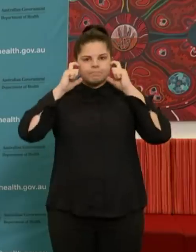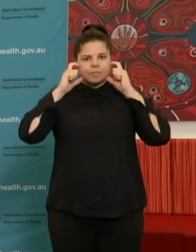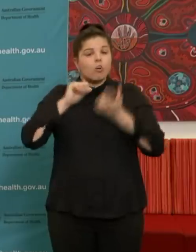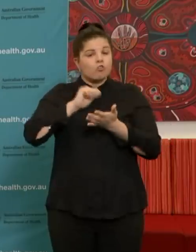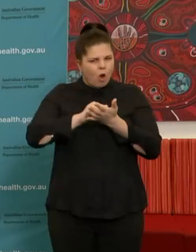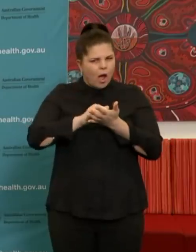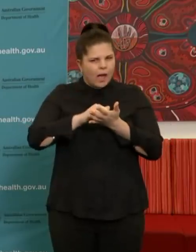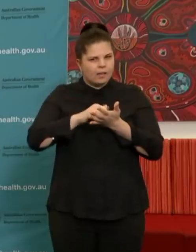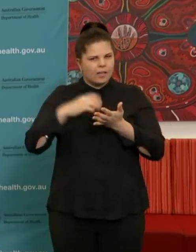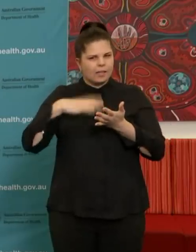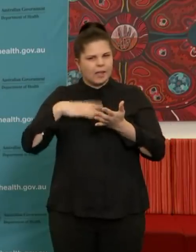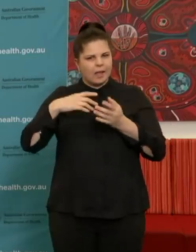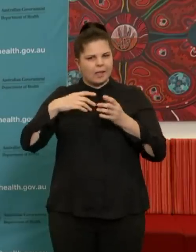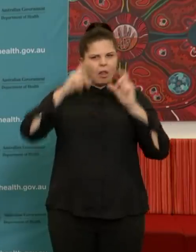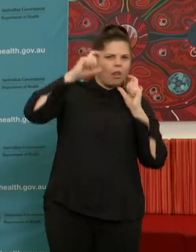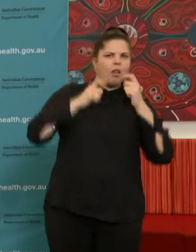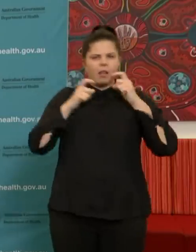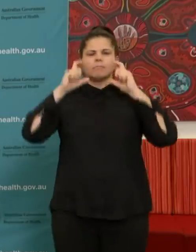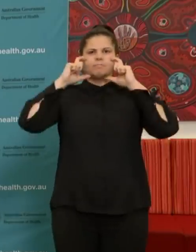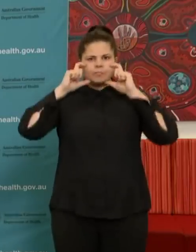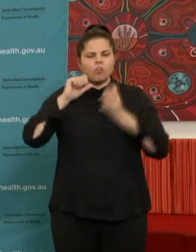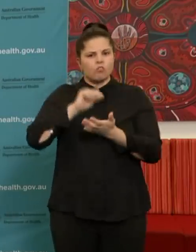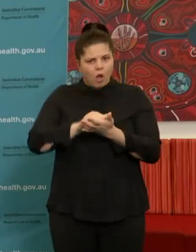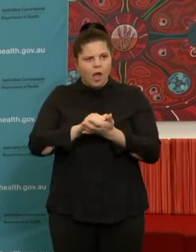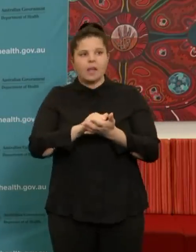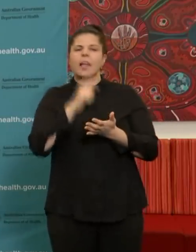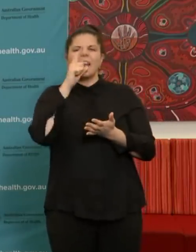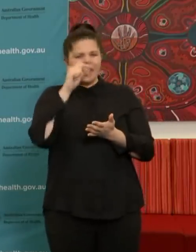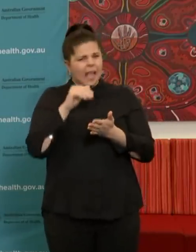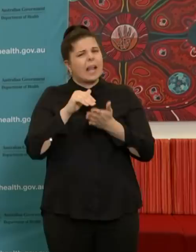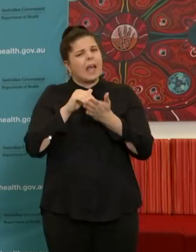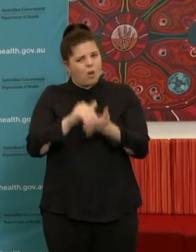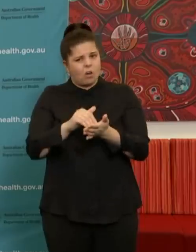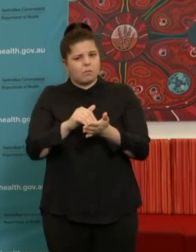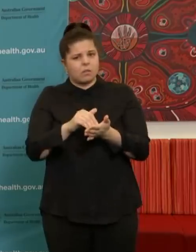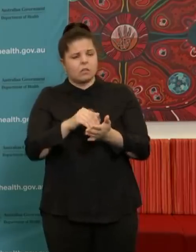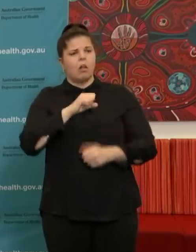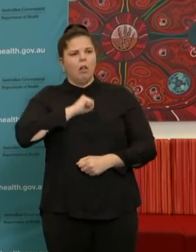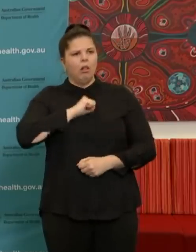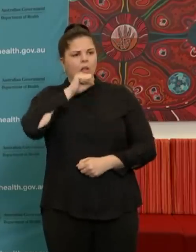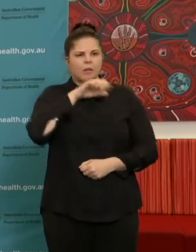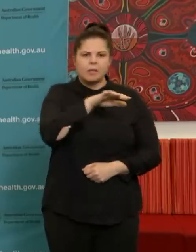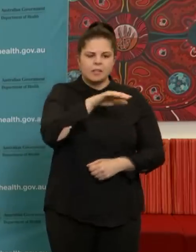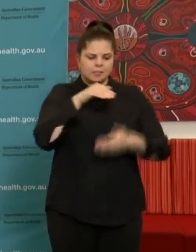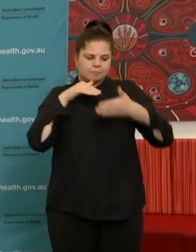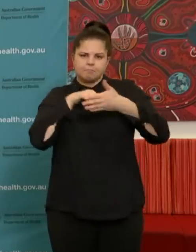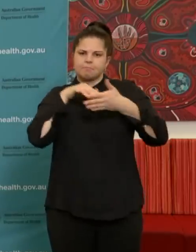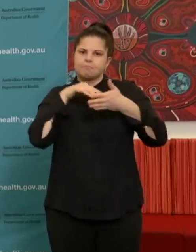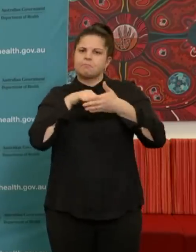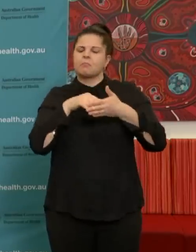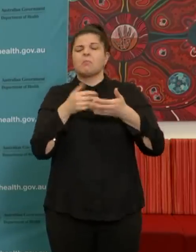used correctly. That's true. And secondly, if the mask is something, a mask that is